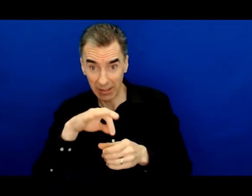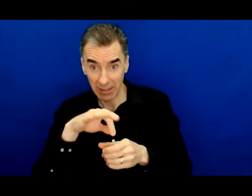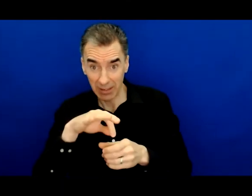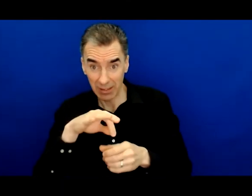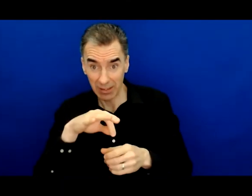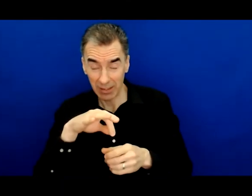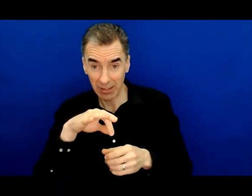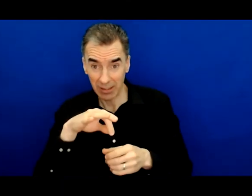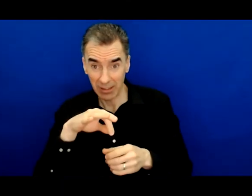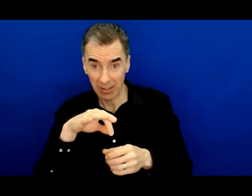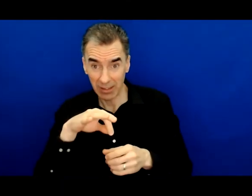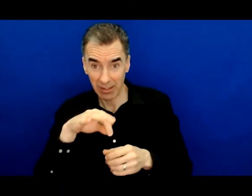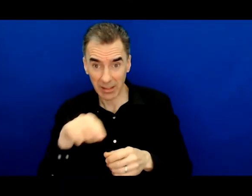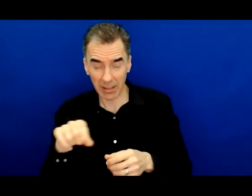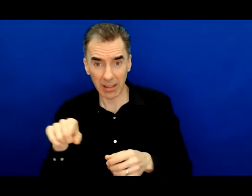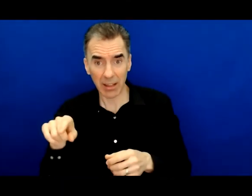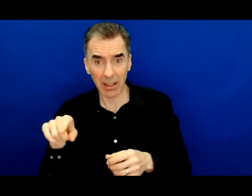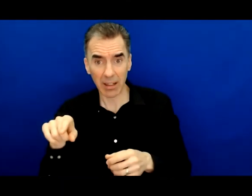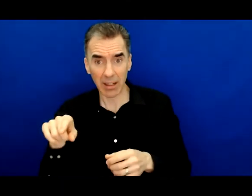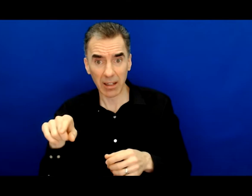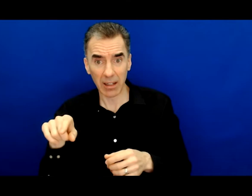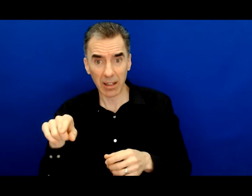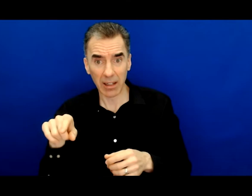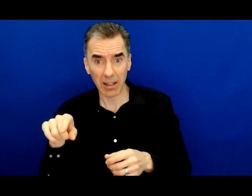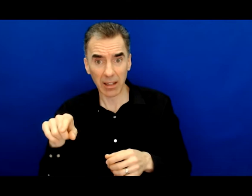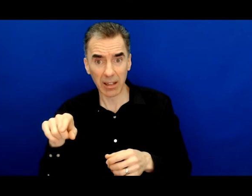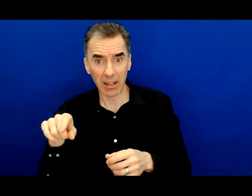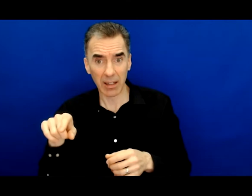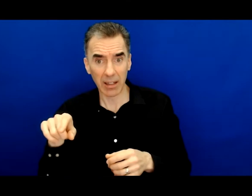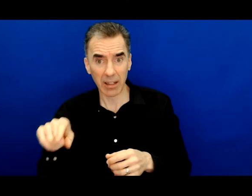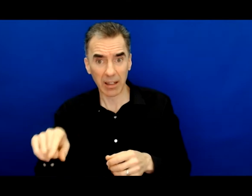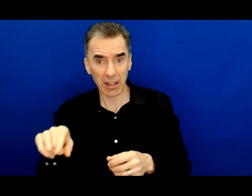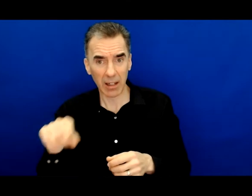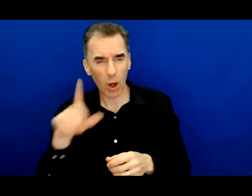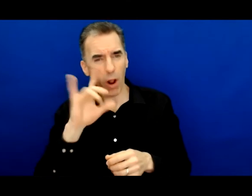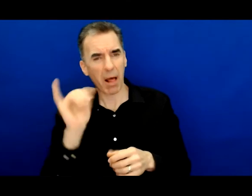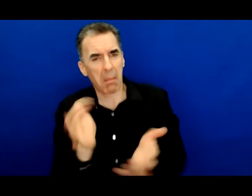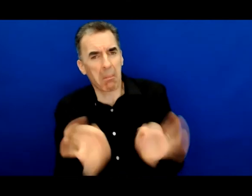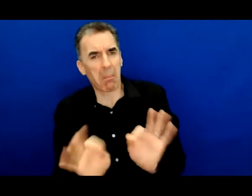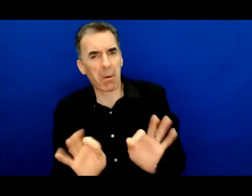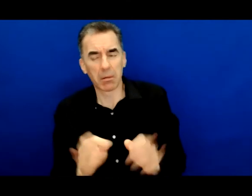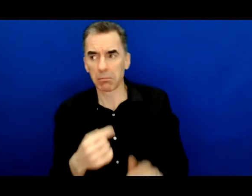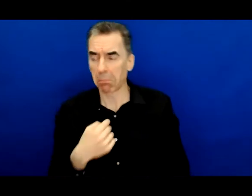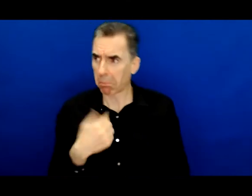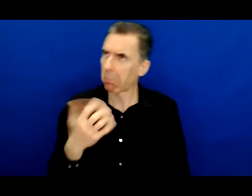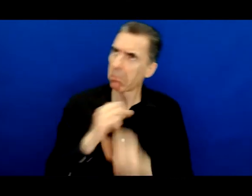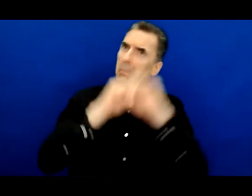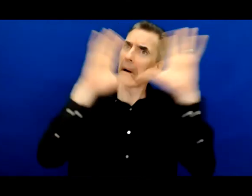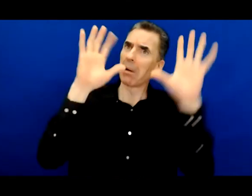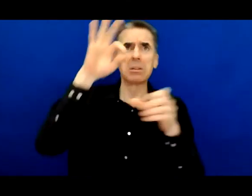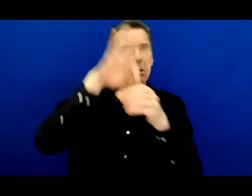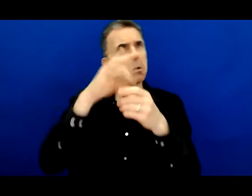Arthur asked this as if he was as simple as I'm going to go close the window. And ordinarily, it would be, but this was prison.